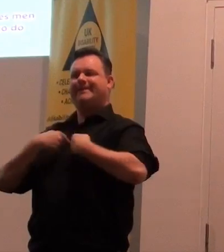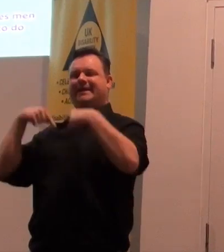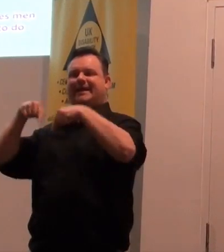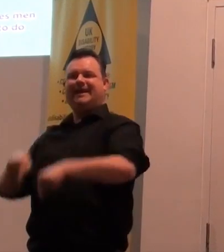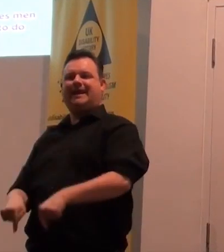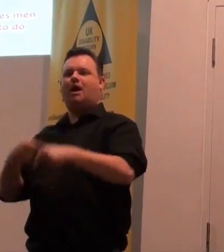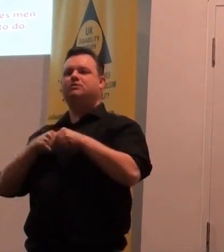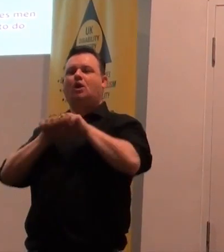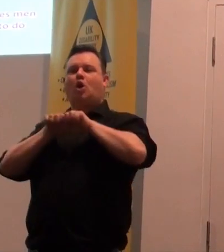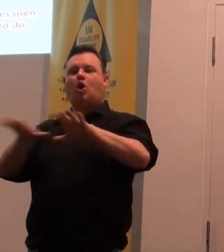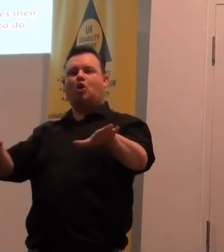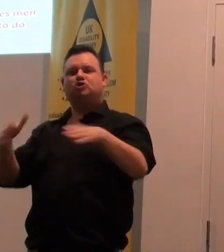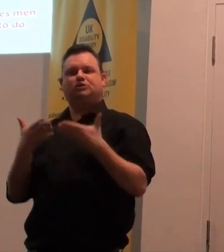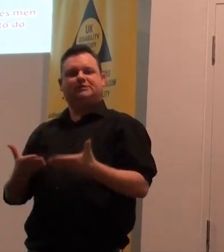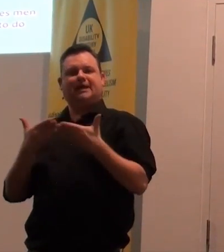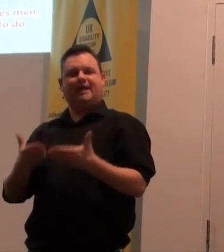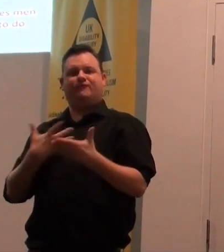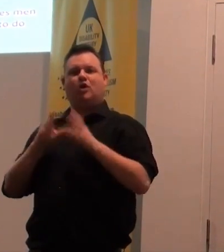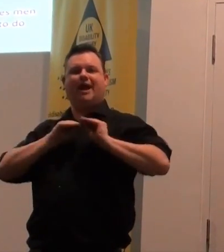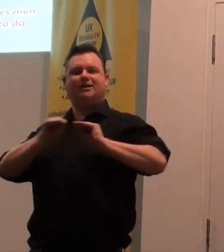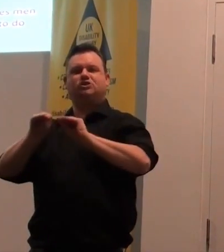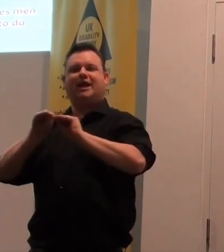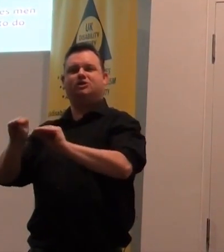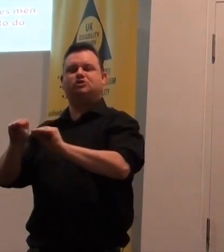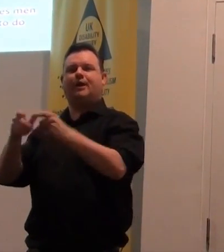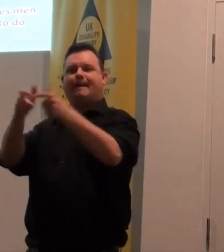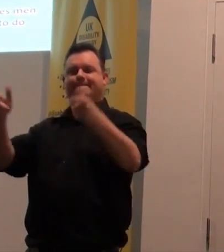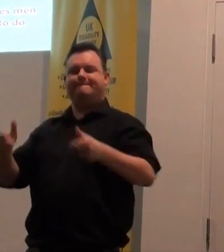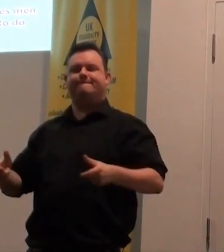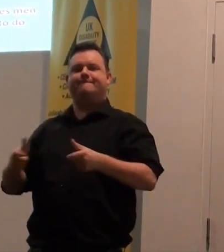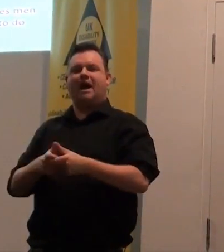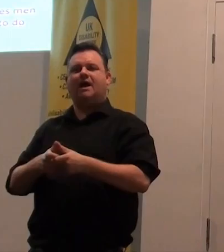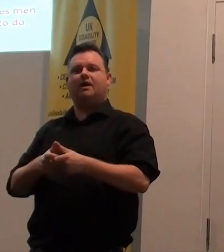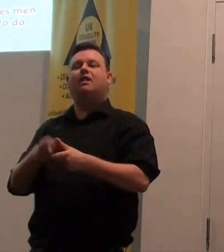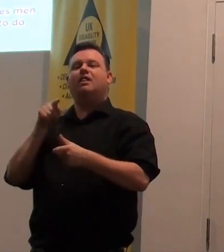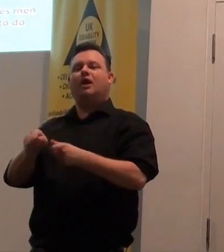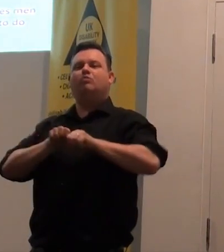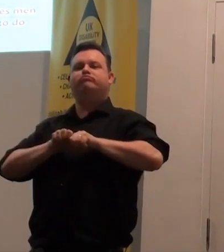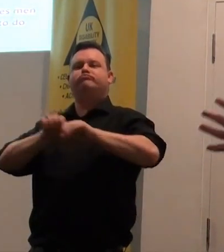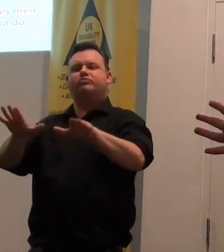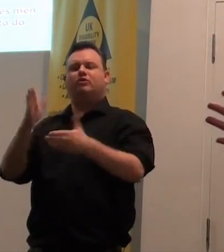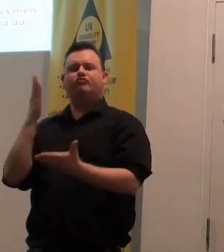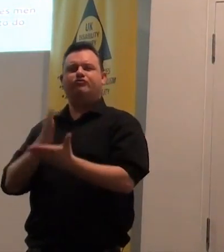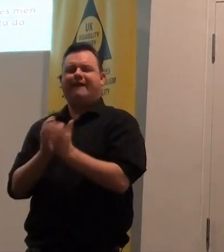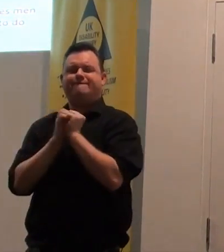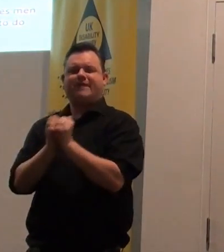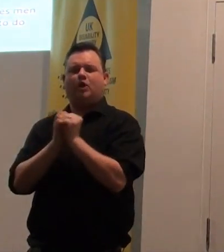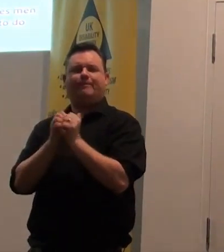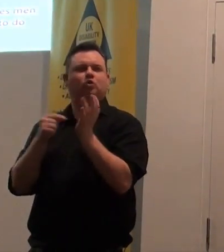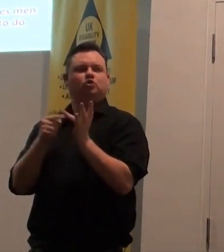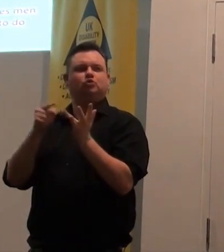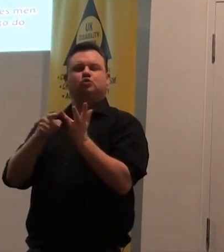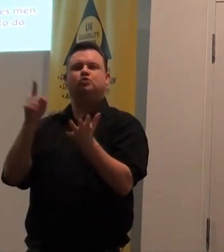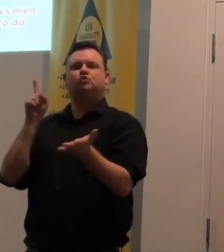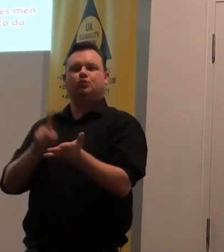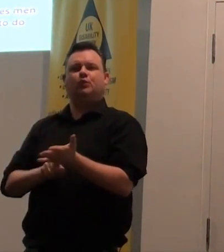I was at the launch earlier today where the Education Pack was launched and I think that that's going to be a really valuable tool for the MUT